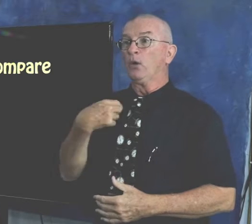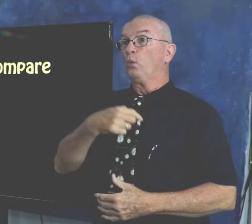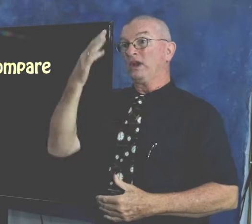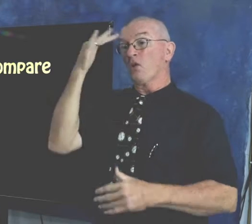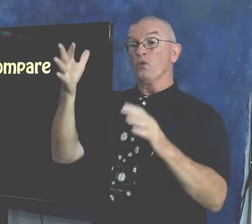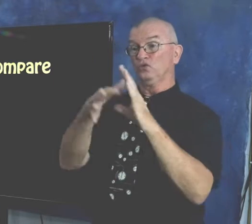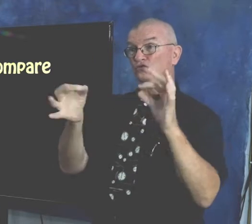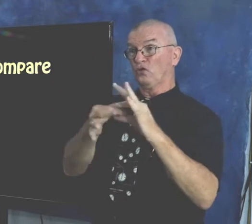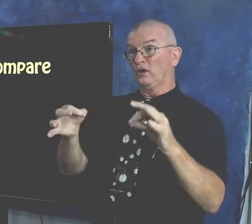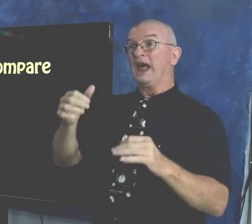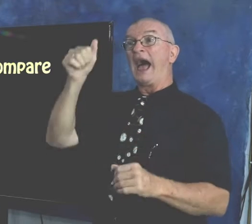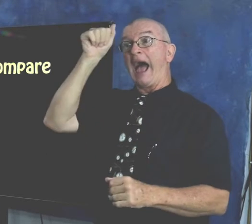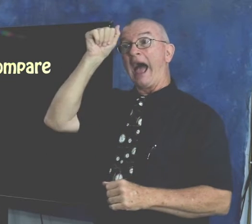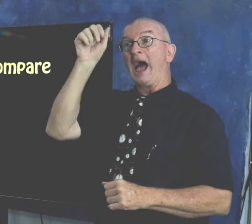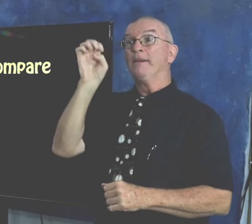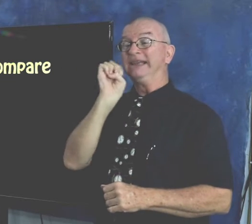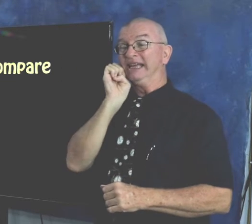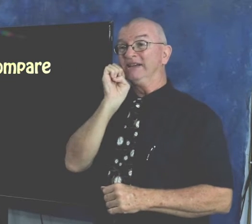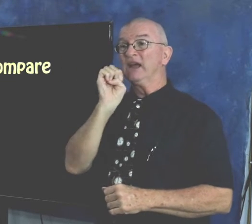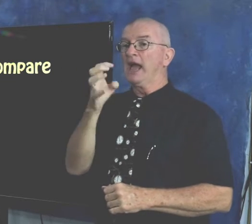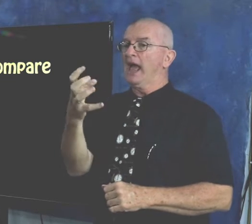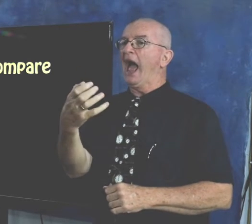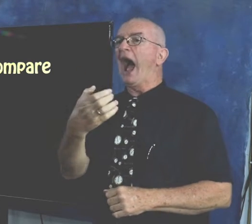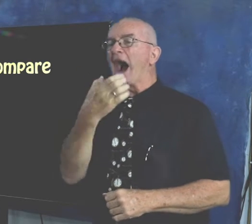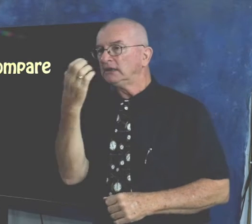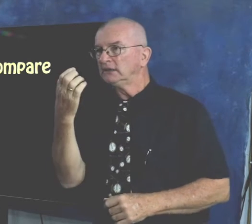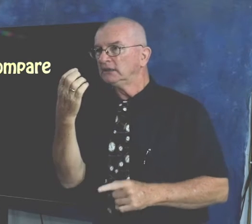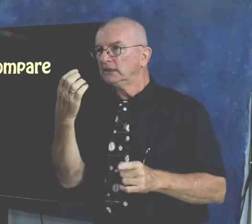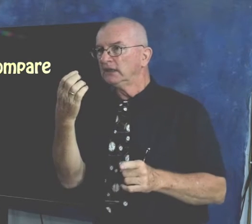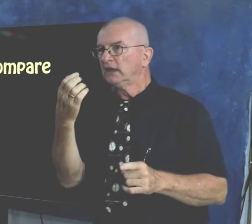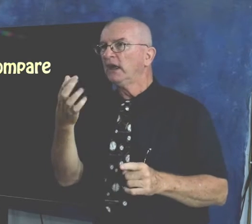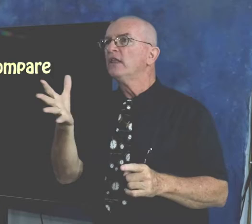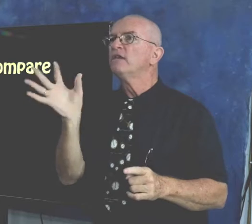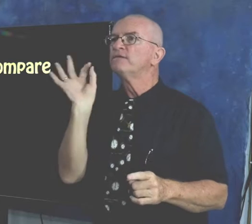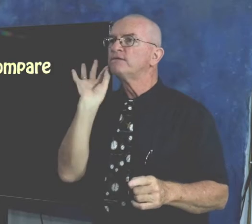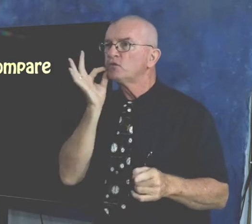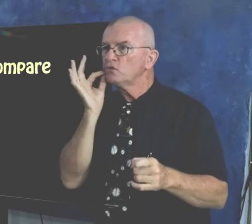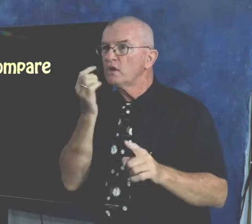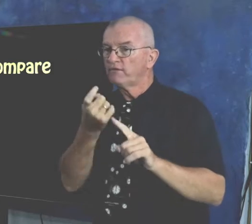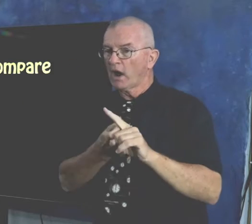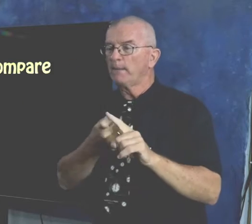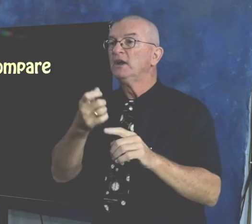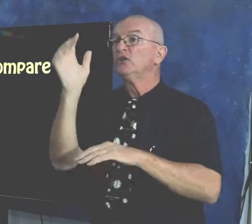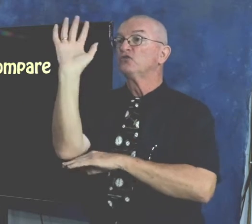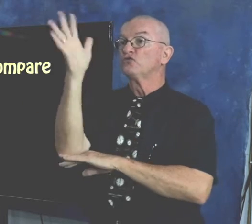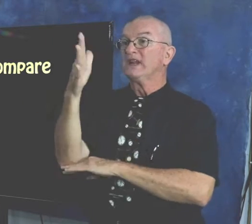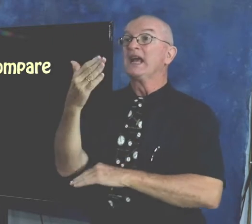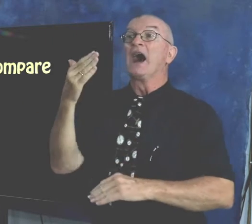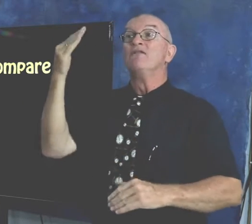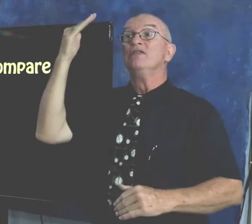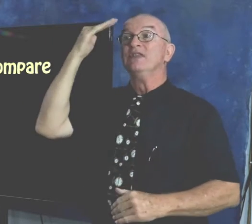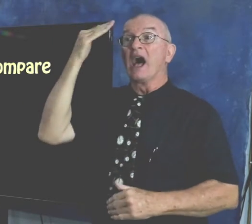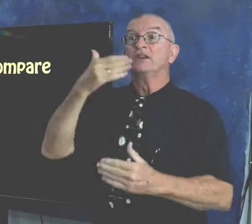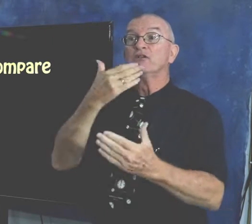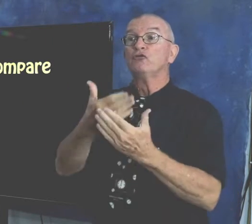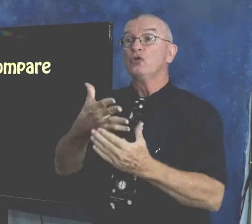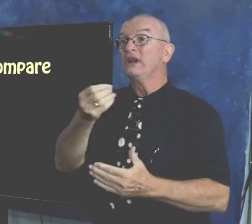We know the story, Adam and Eve ate the fruit from the tree of the knowledge of good and evil